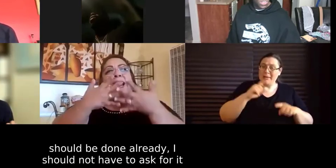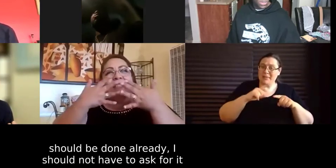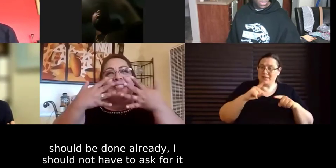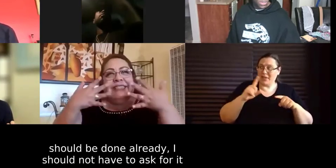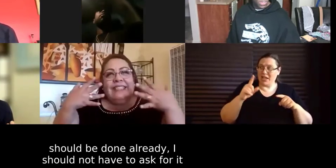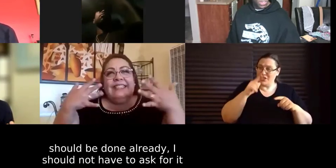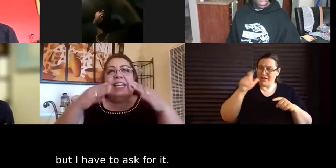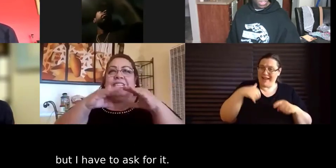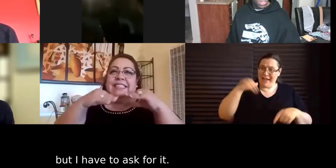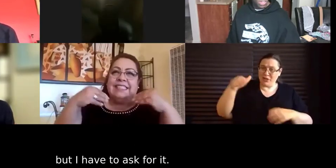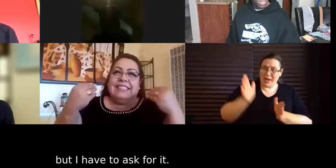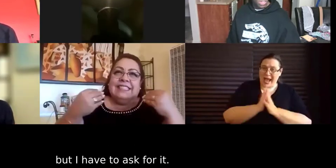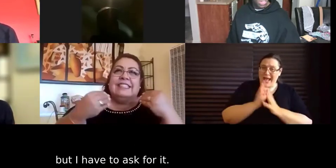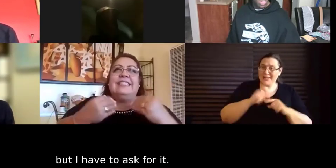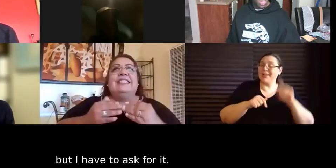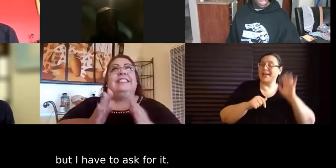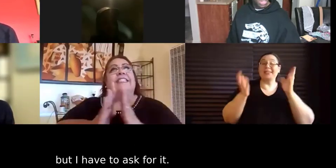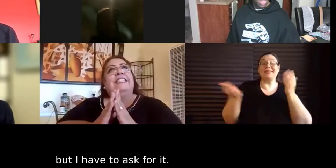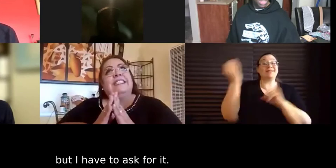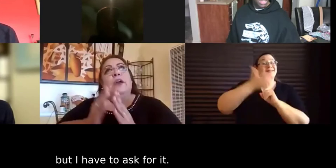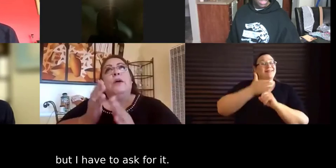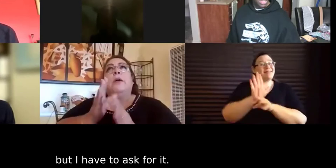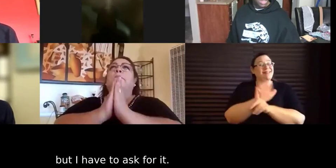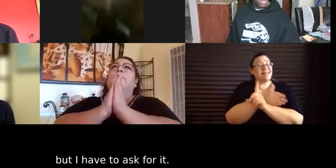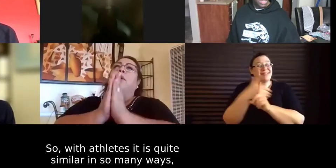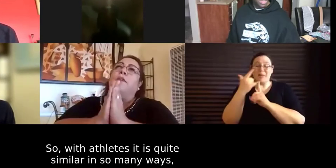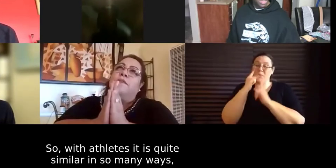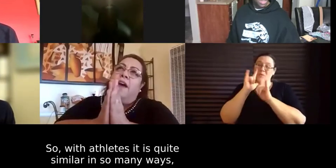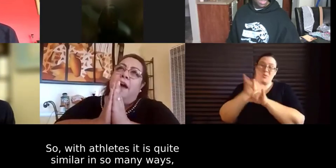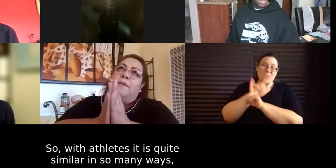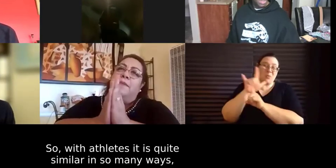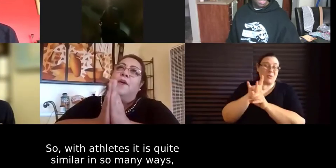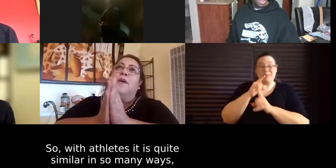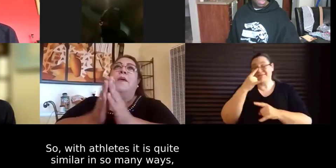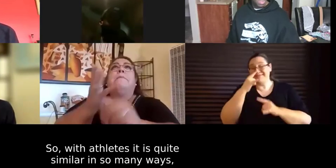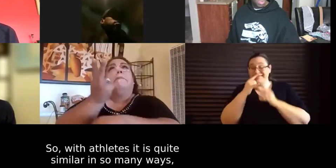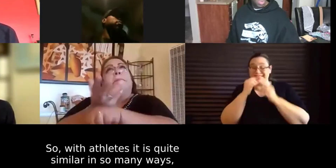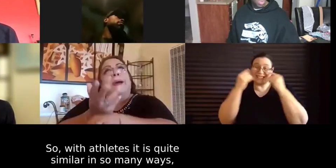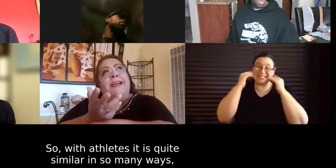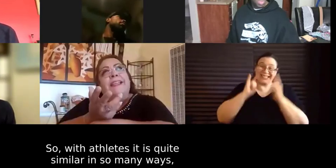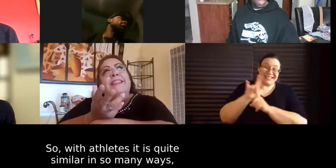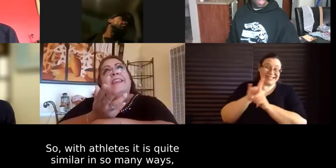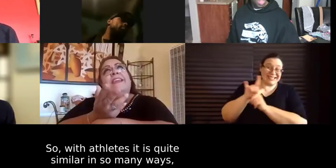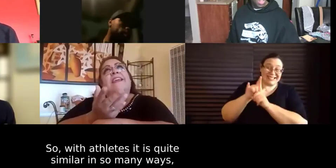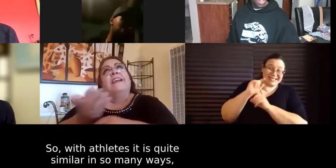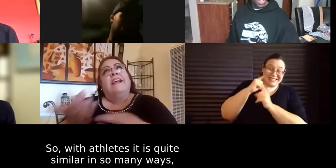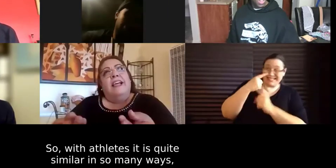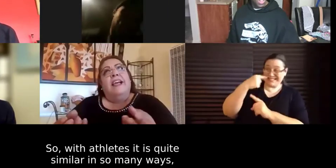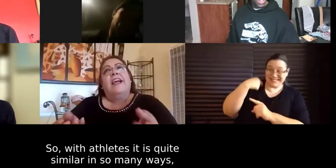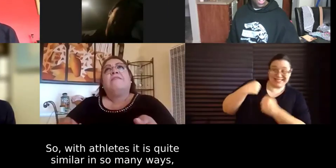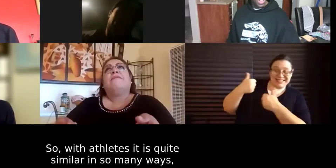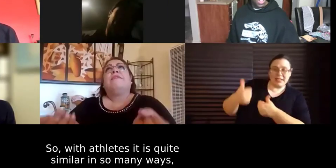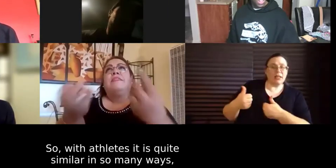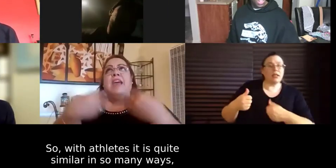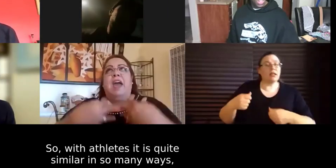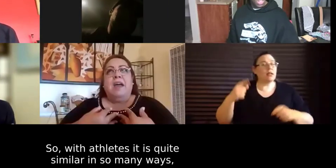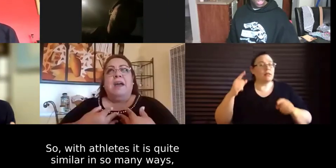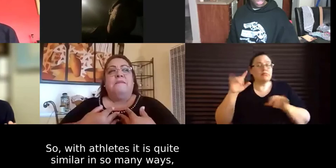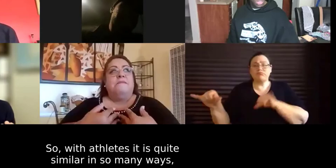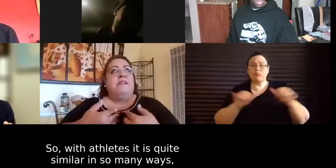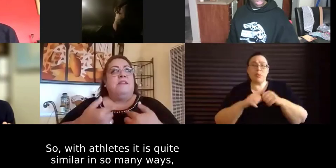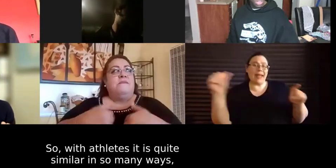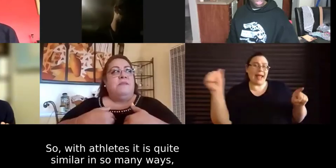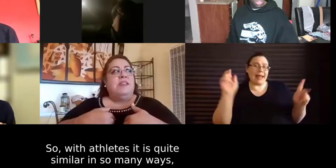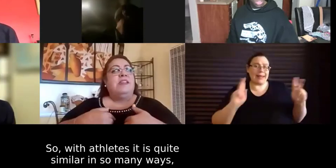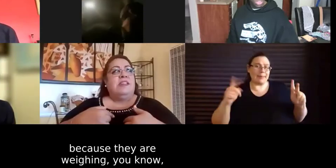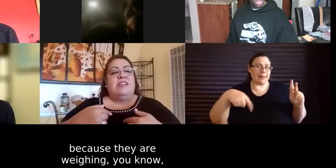have to ask for it but i have to ask for it you know and so with athletes i think it's quite similar in so